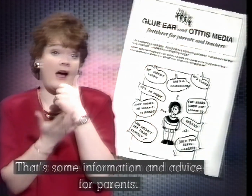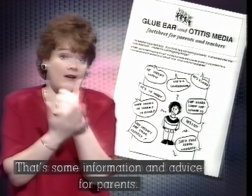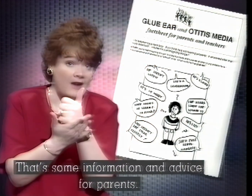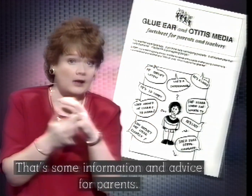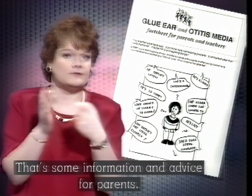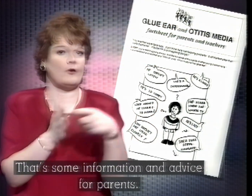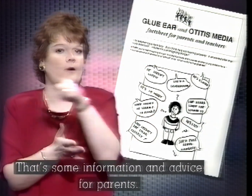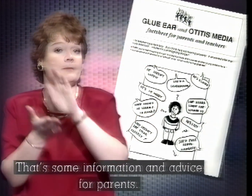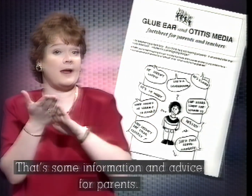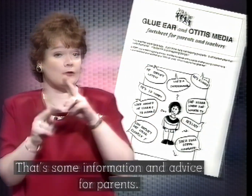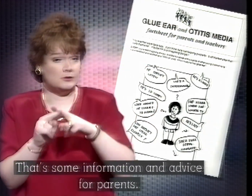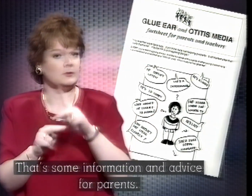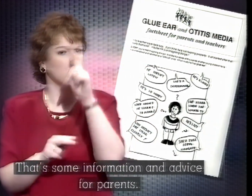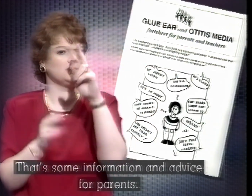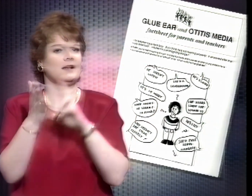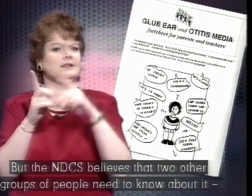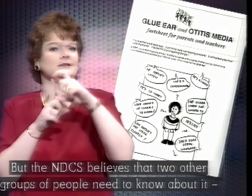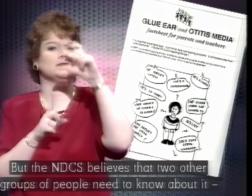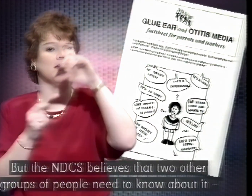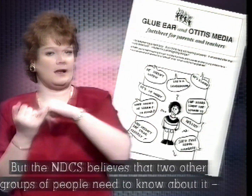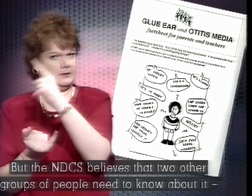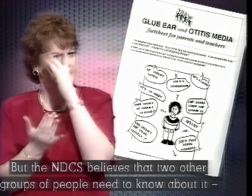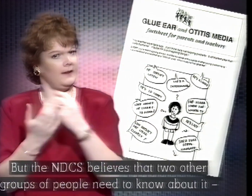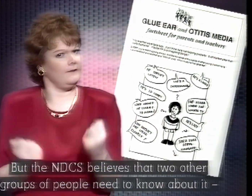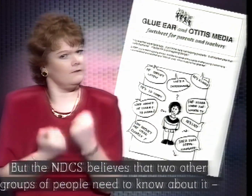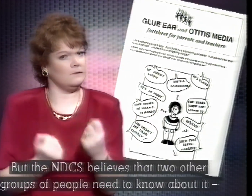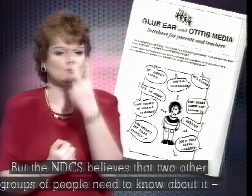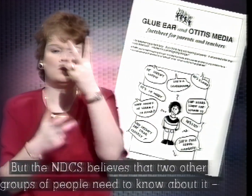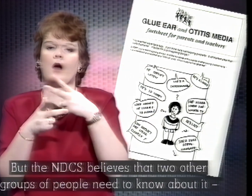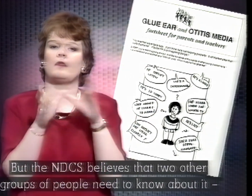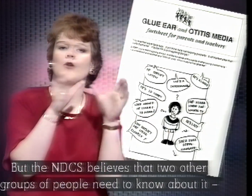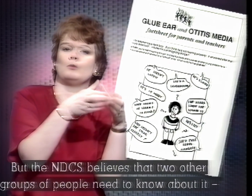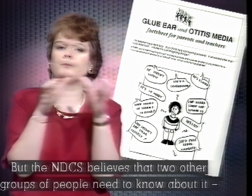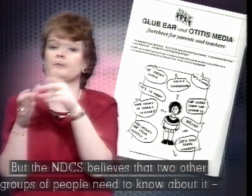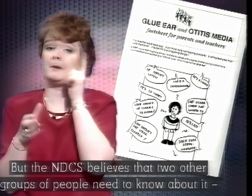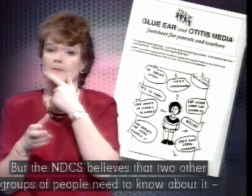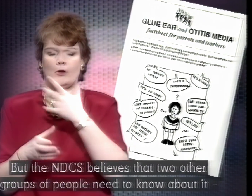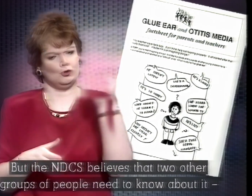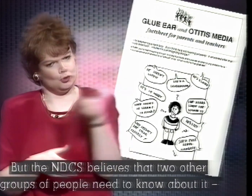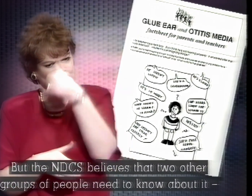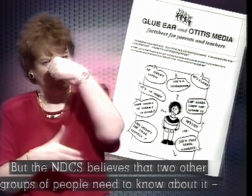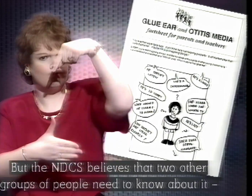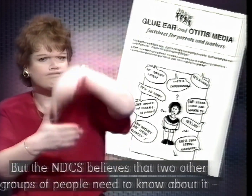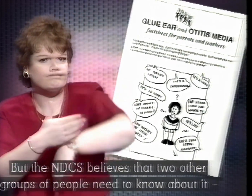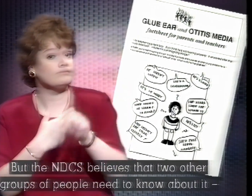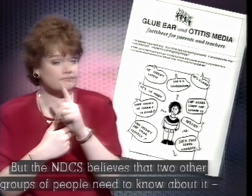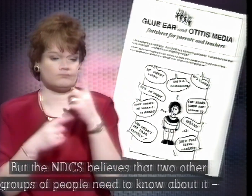Now that's some information and advice for parents. But the NDCS believes that two other groups of people need to know about it.